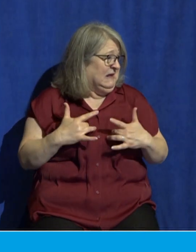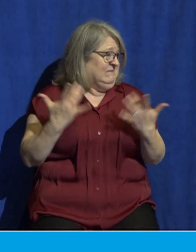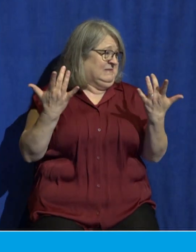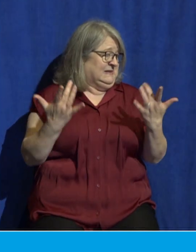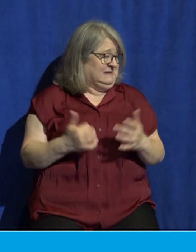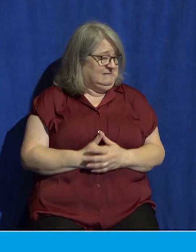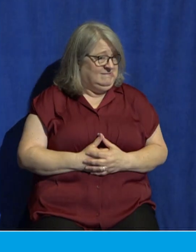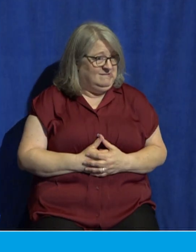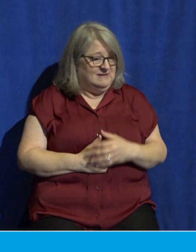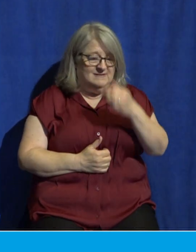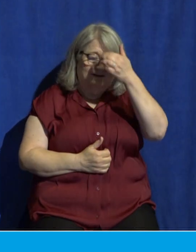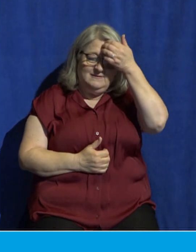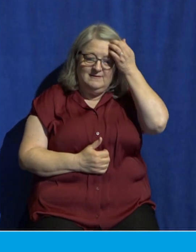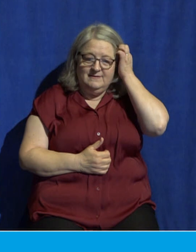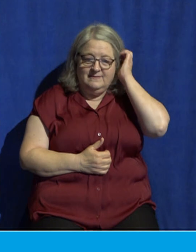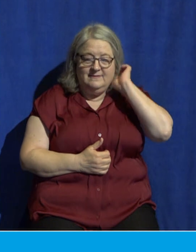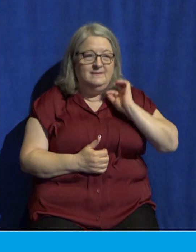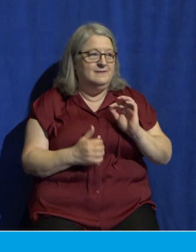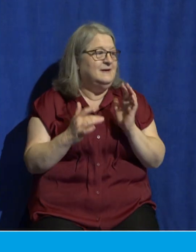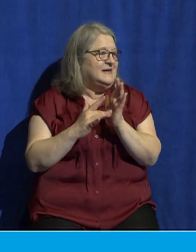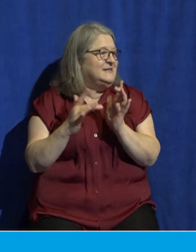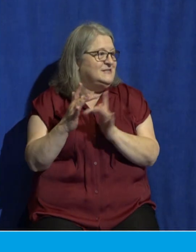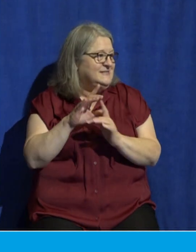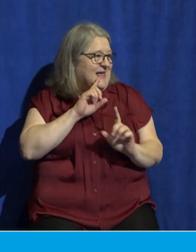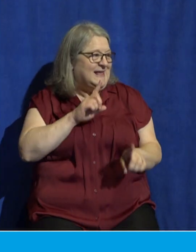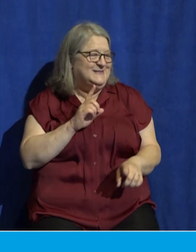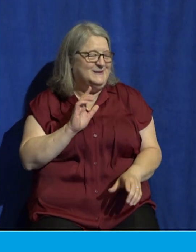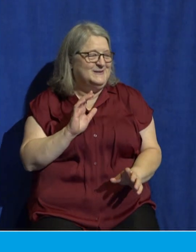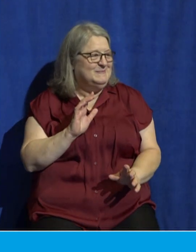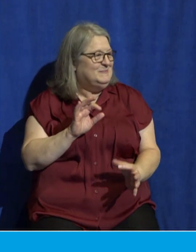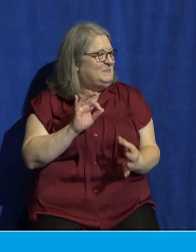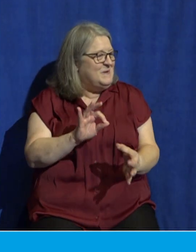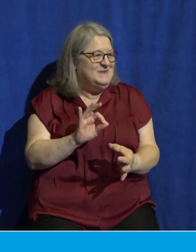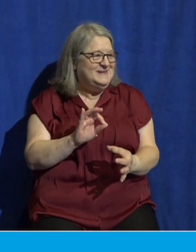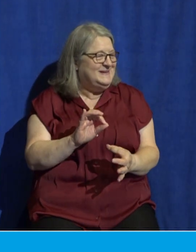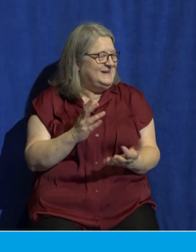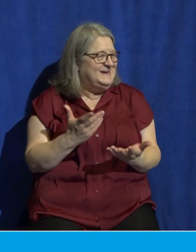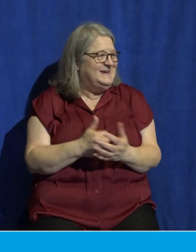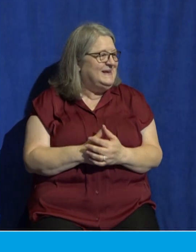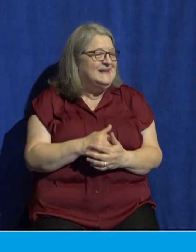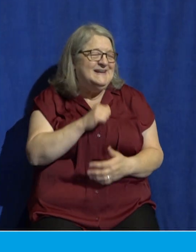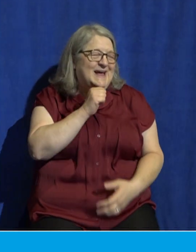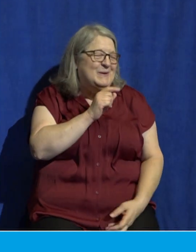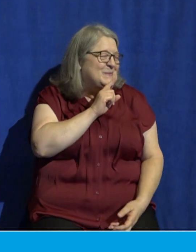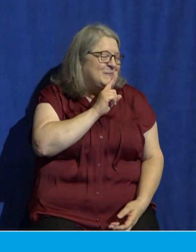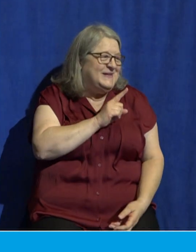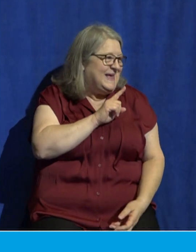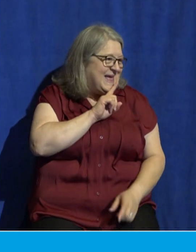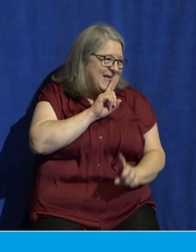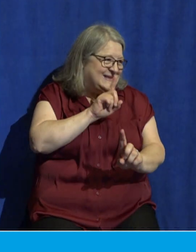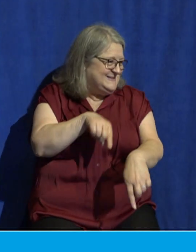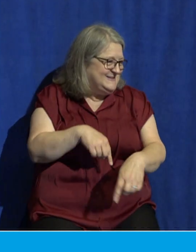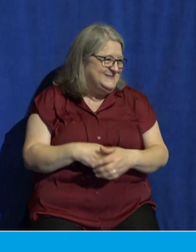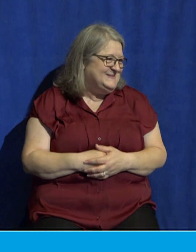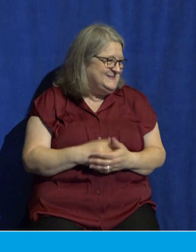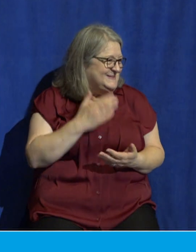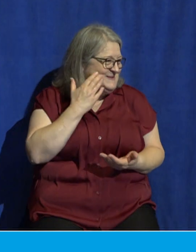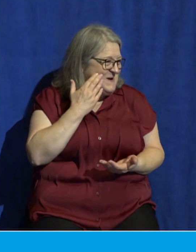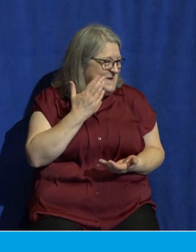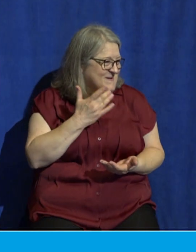Now, in classic Jesus fashion, he doesn't really answer their question. If you are new to the Bible, this is extraordinarily frustrating,